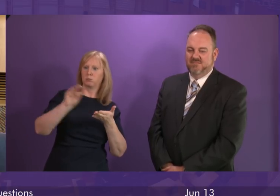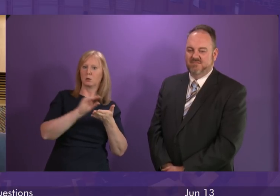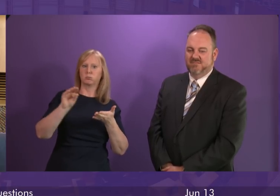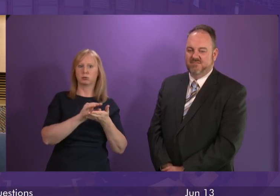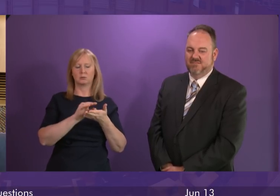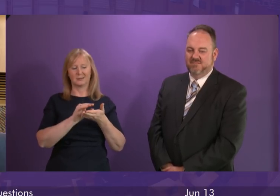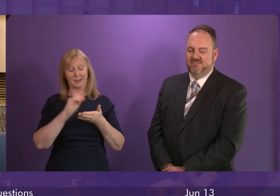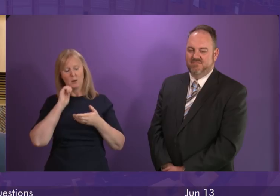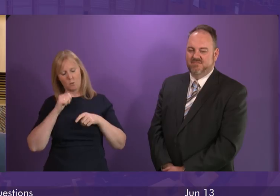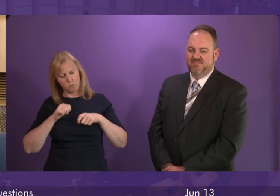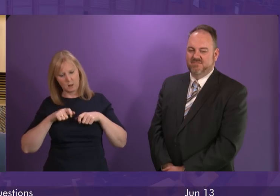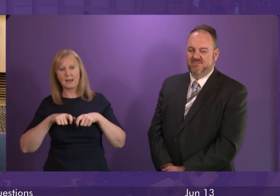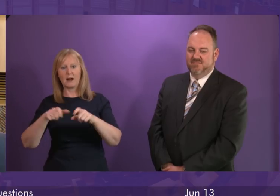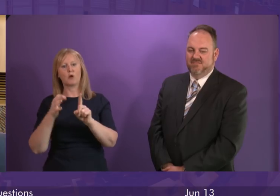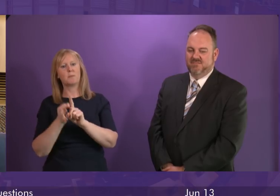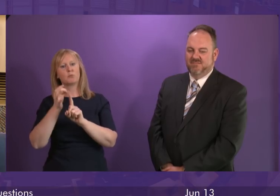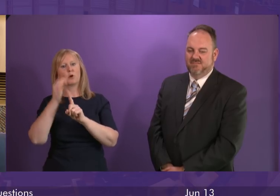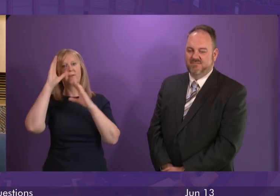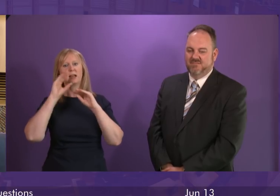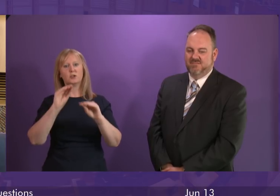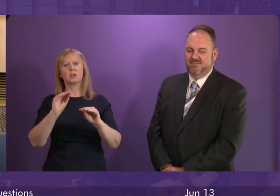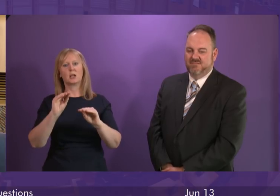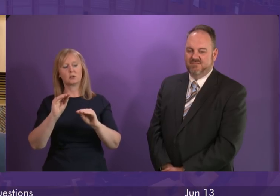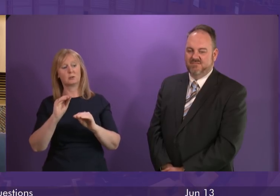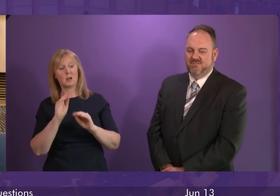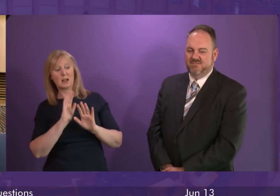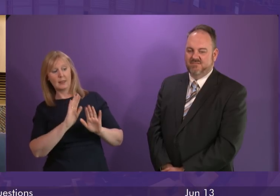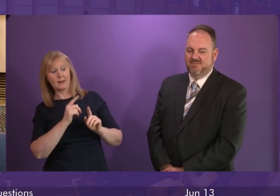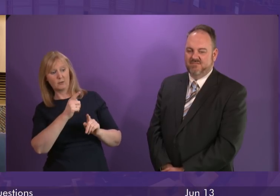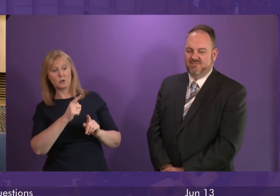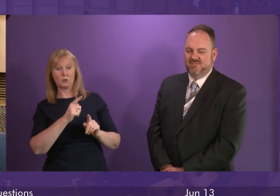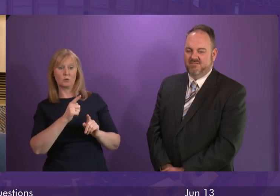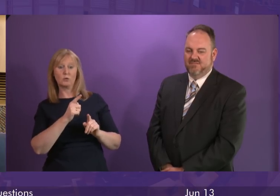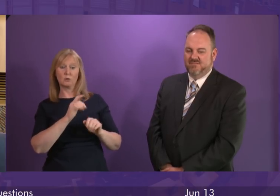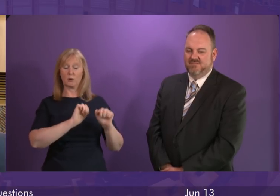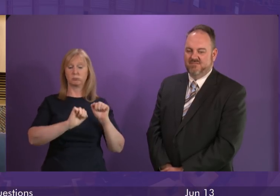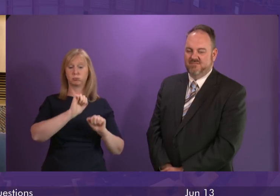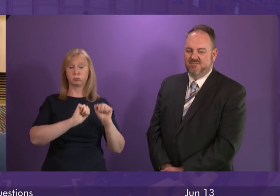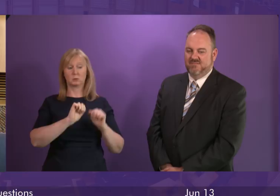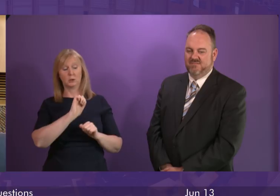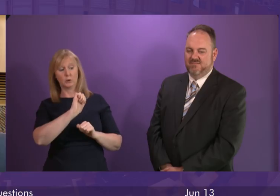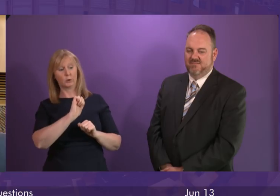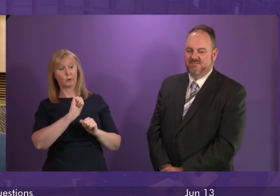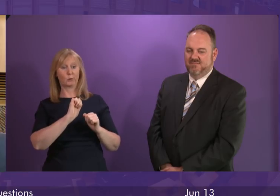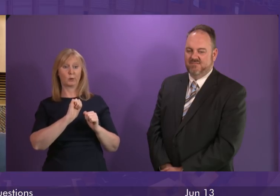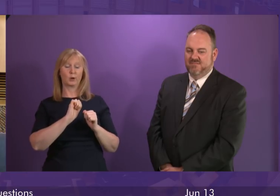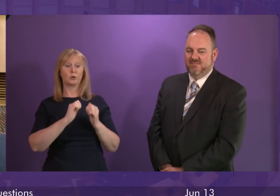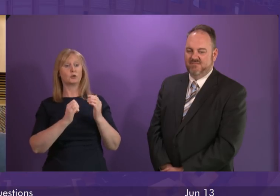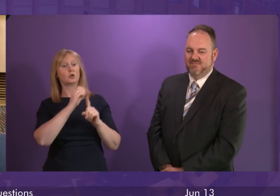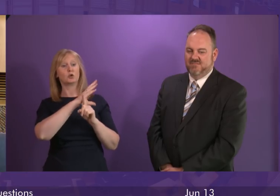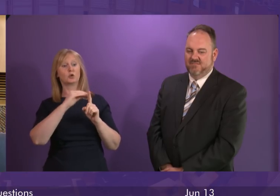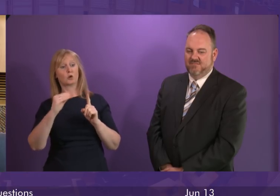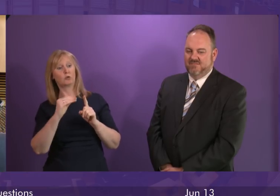get on with the job of improving education. And we'll leave Ruth Davidson to defend whatever latest Tory ends up imposing